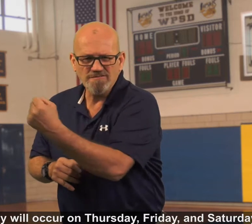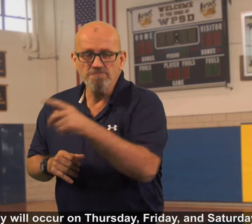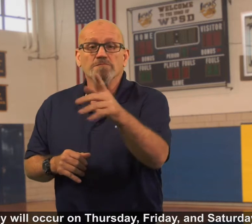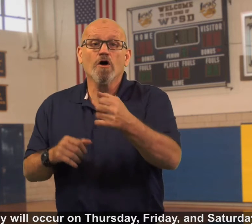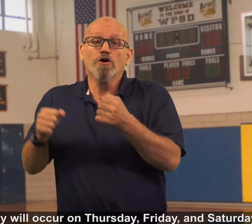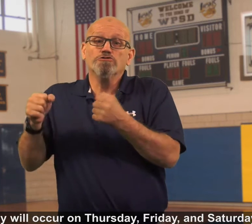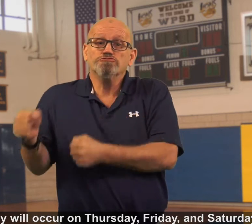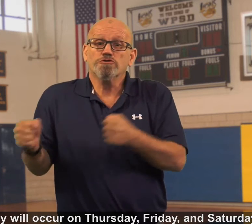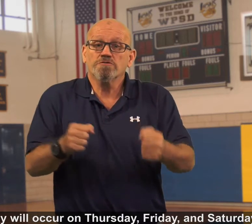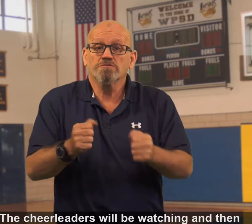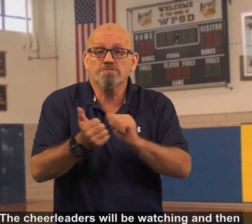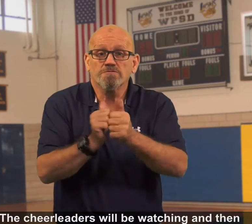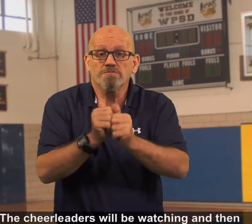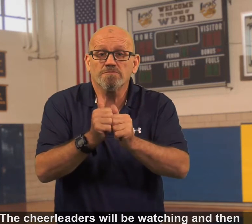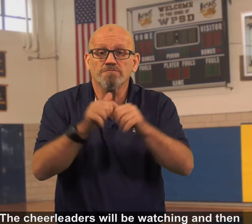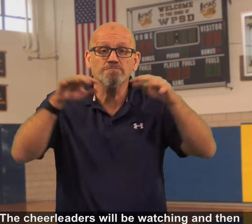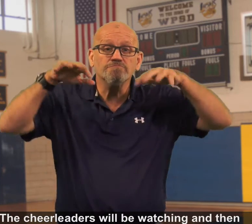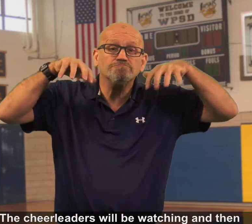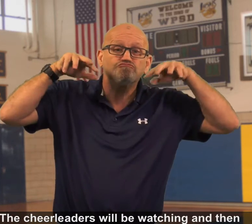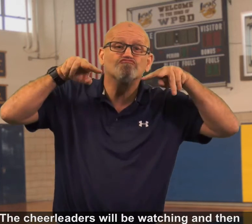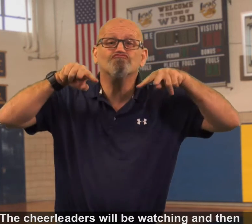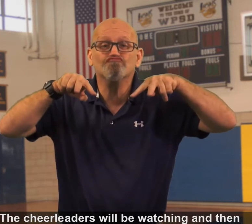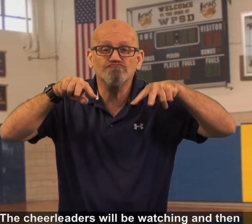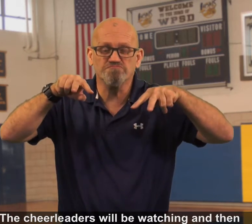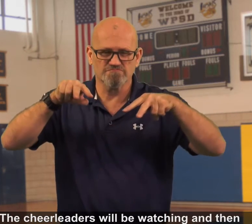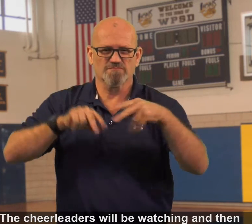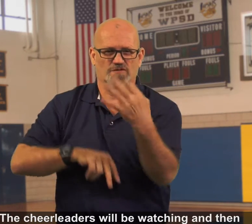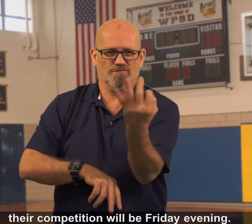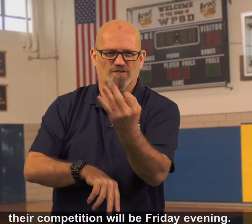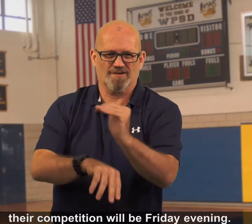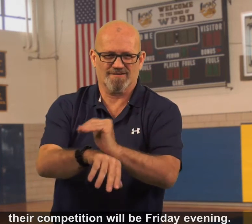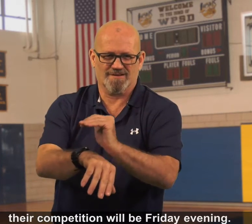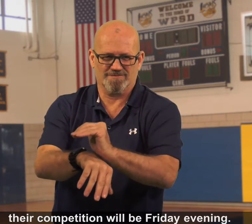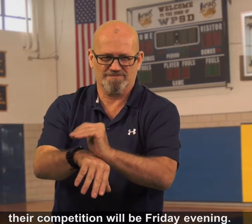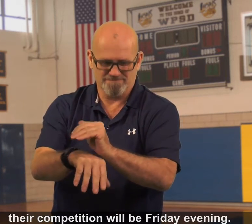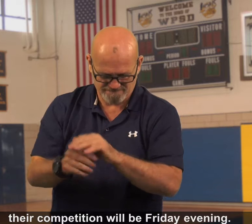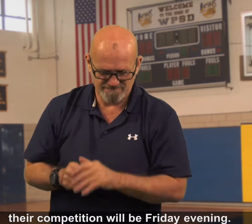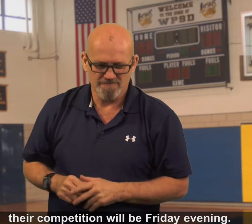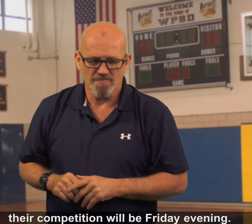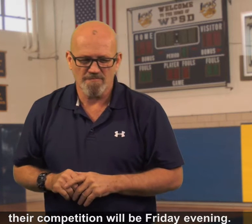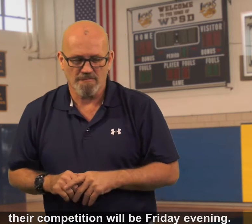Friday, and Saturday. The cheerleaders will be watching, and then their competition will be Friday evening.